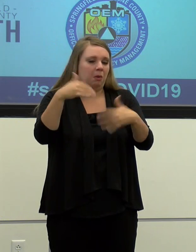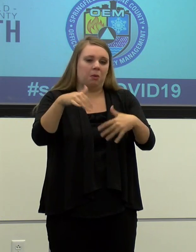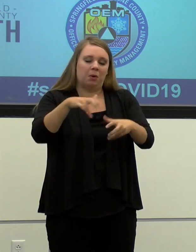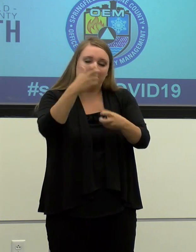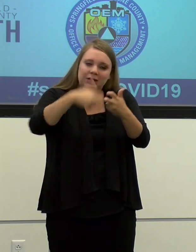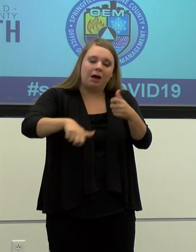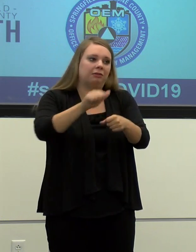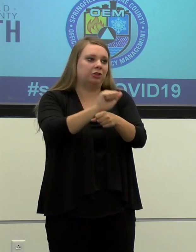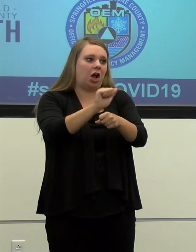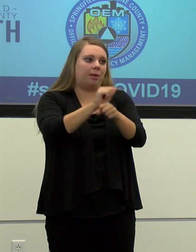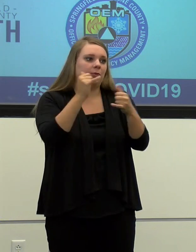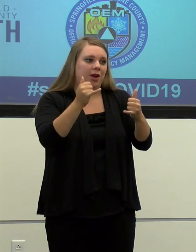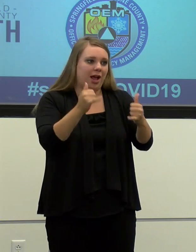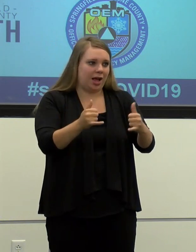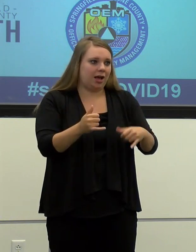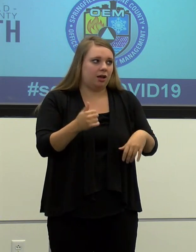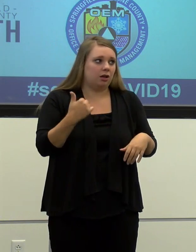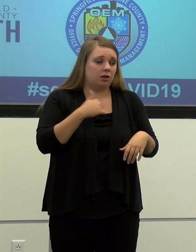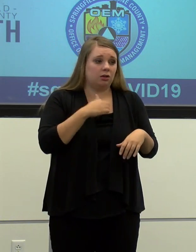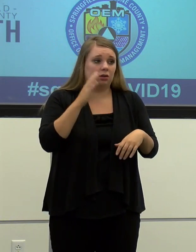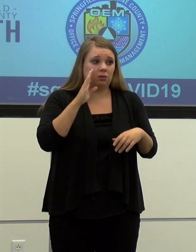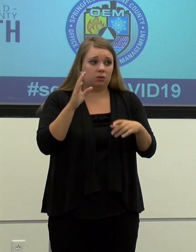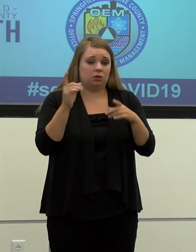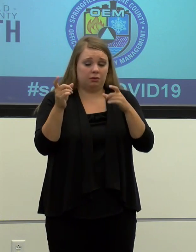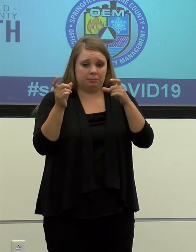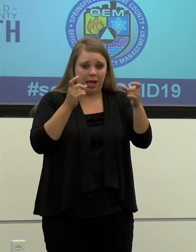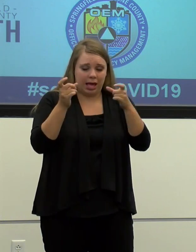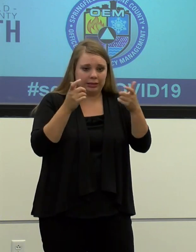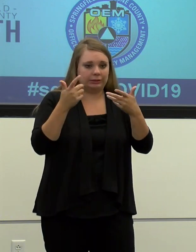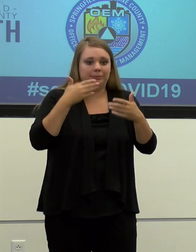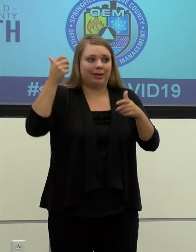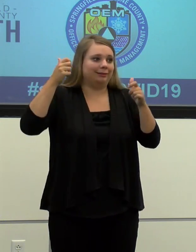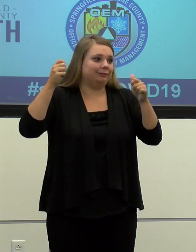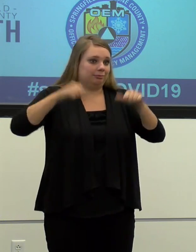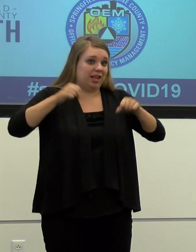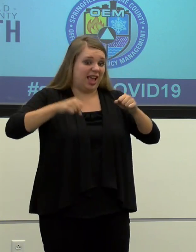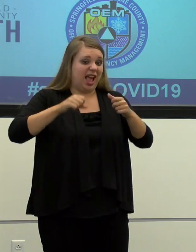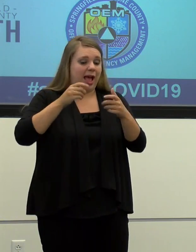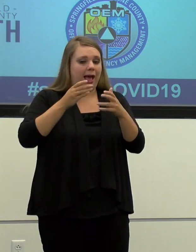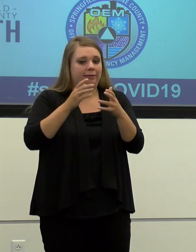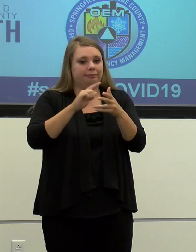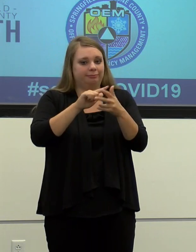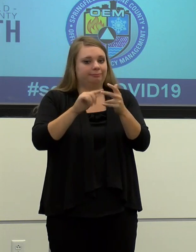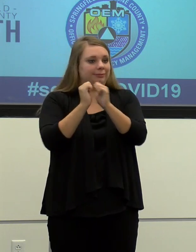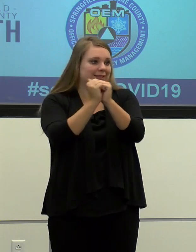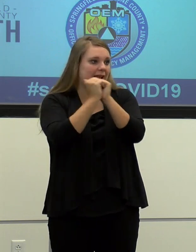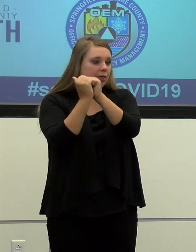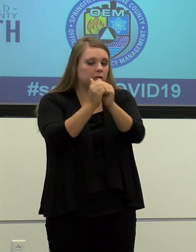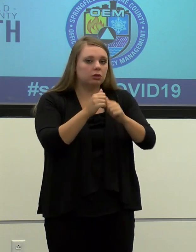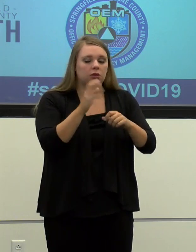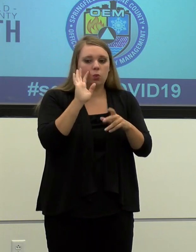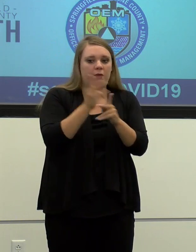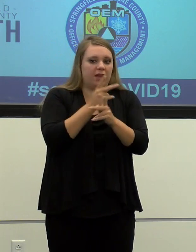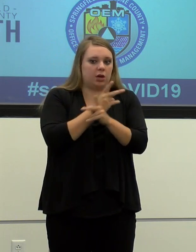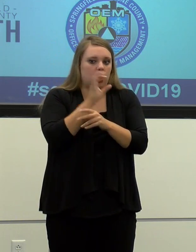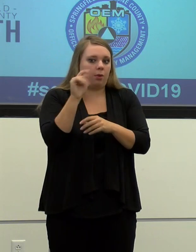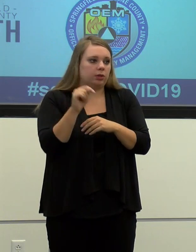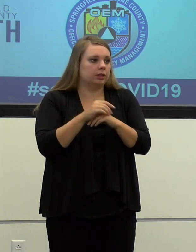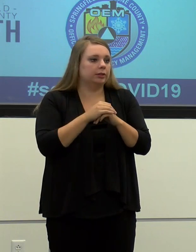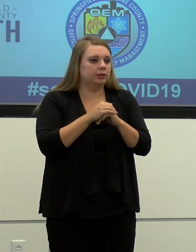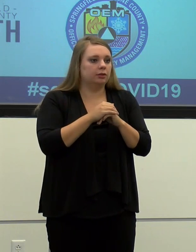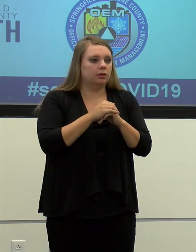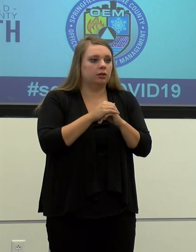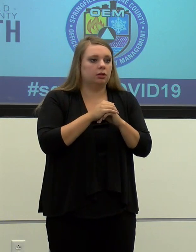tough times. We're going to manage through them collectively and, and, uh, we're going to, uh, we're going to figure it out, but, uh,